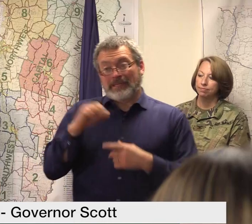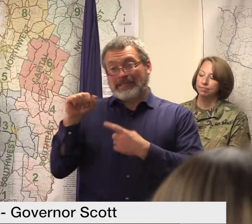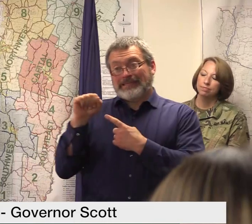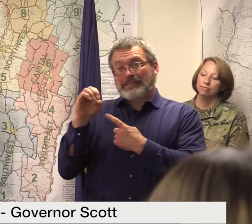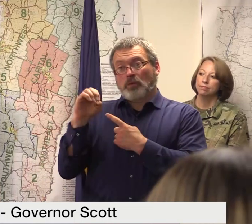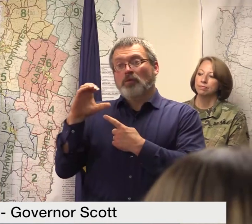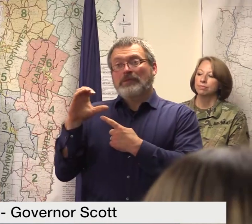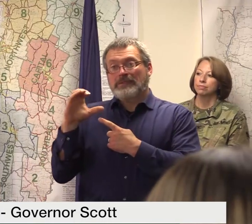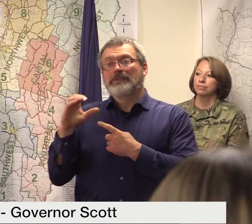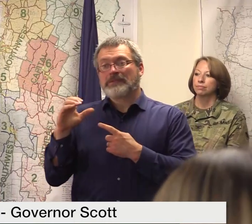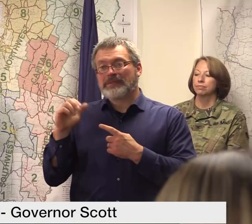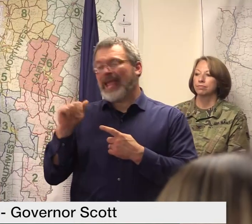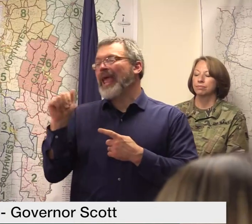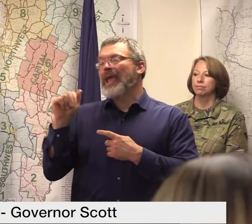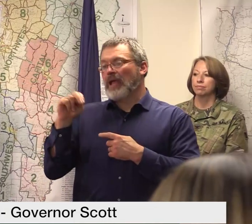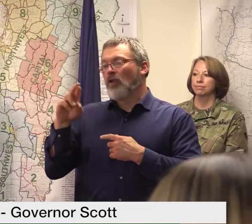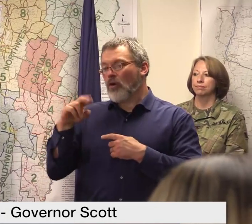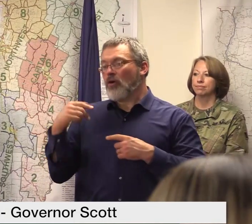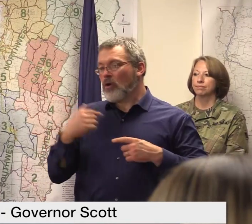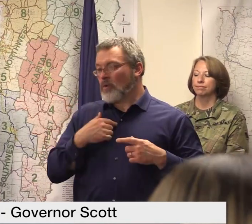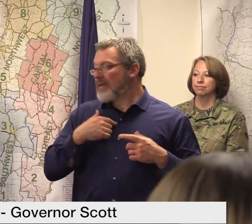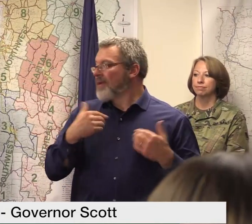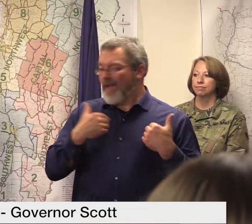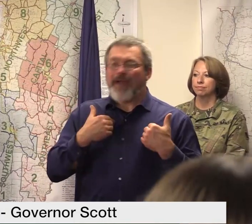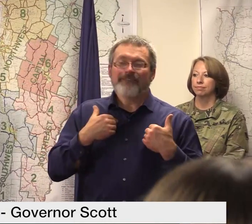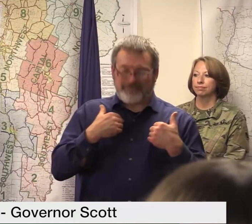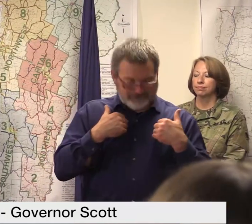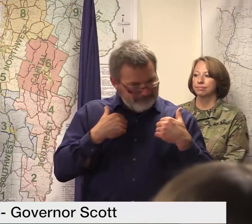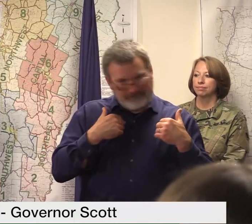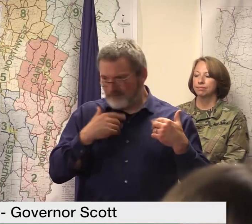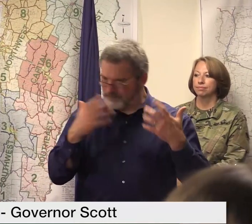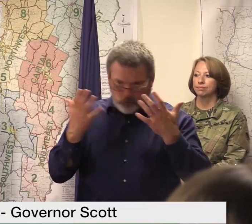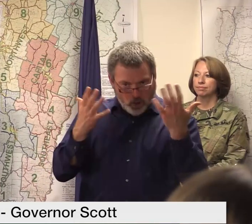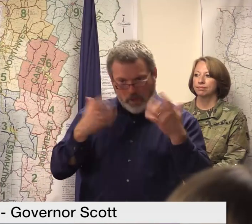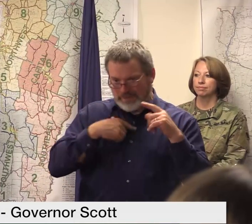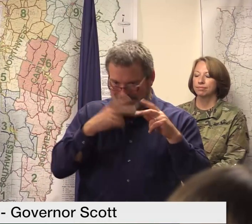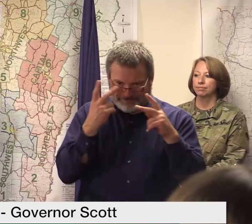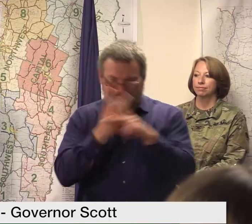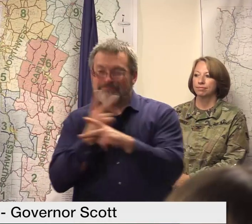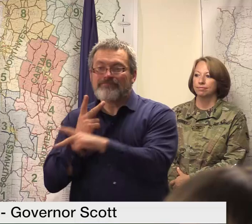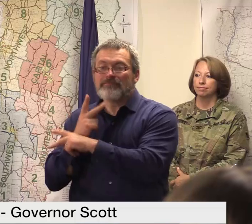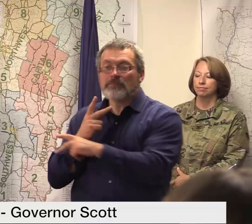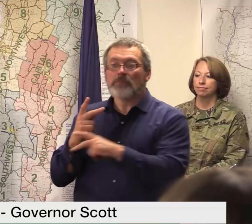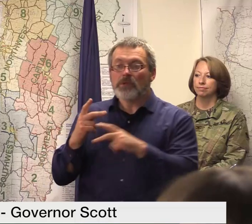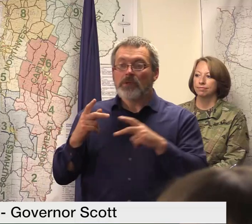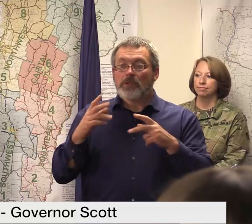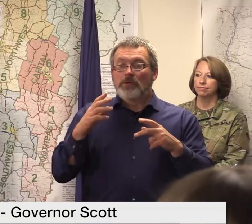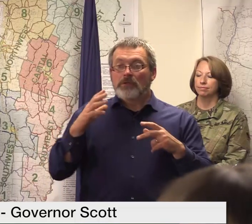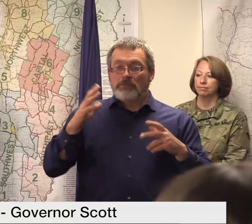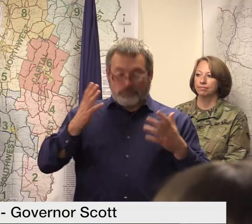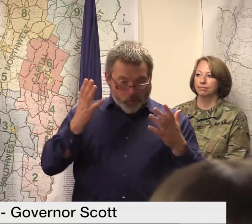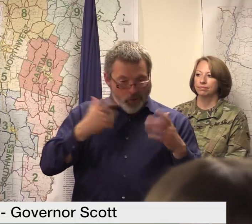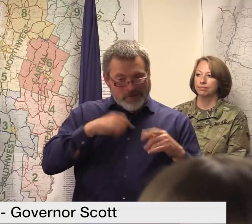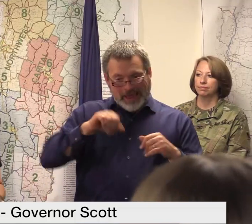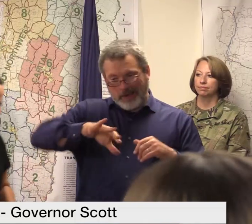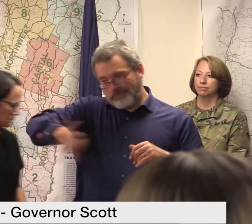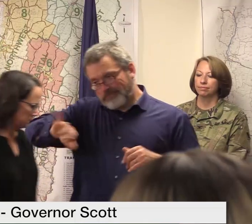along with other experts from the the hazardous spill or the hazmat team that have collectively put together this strategy